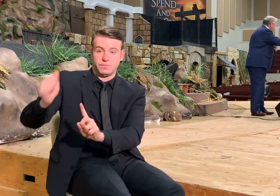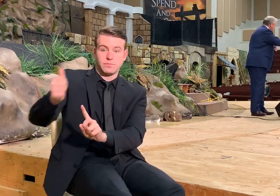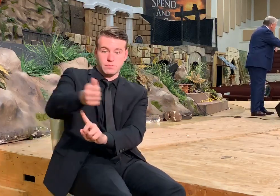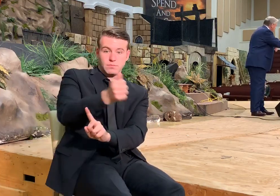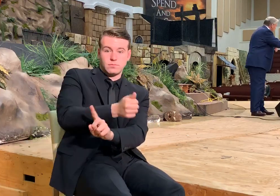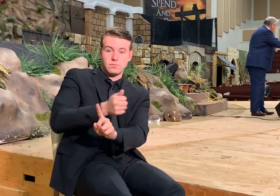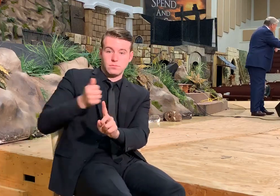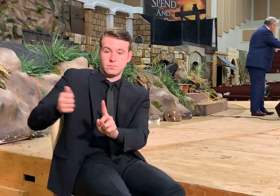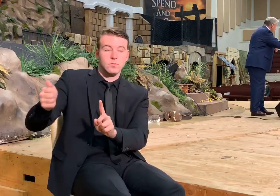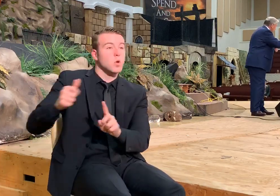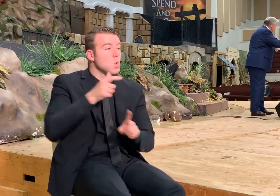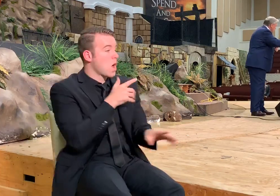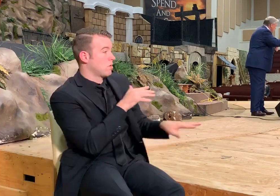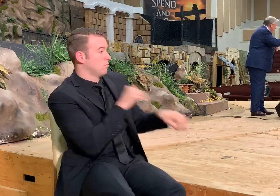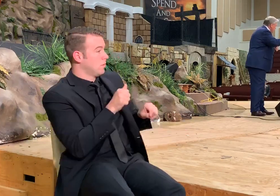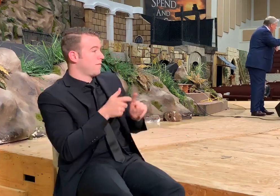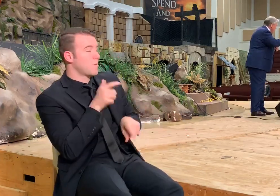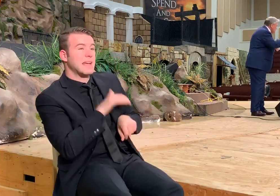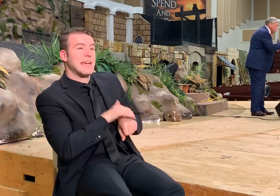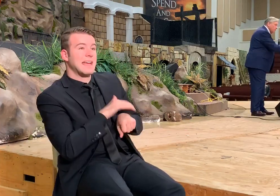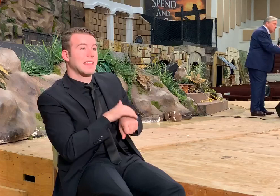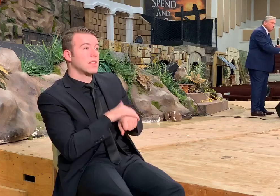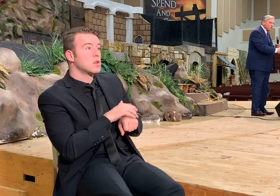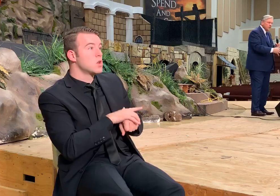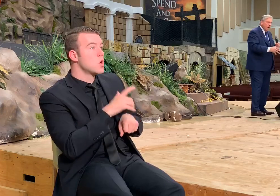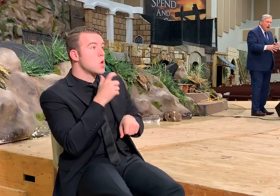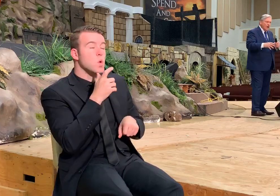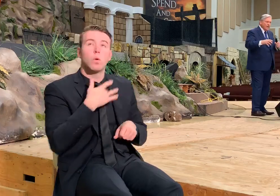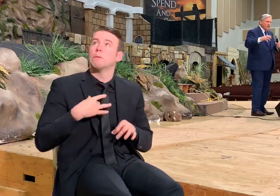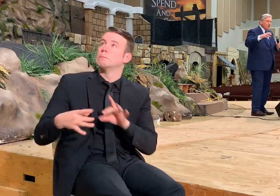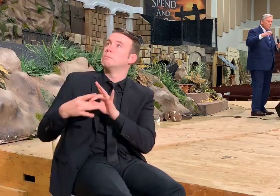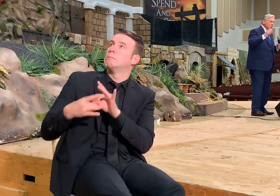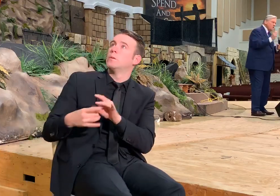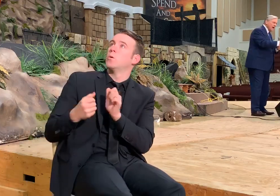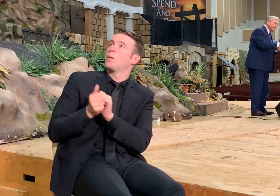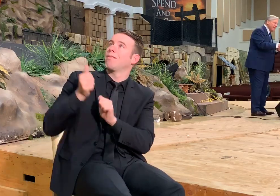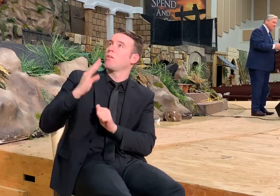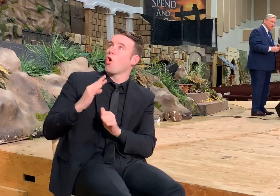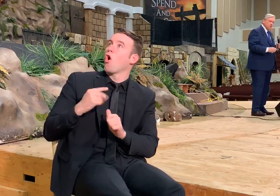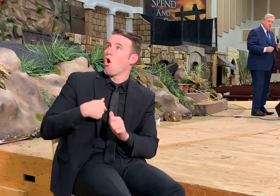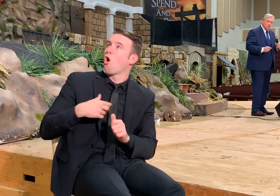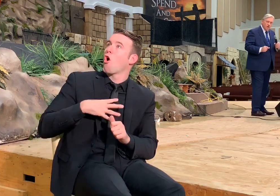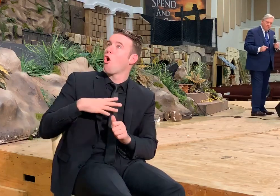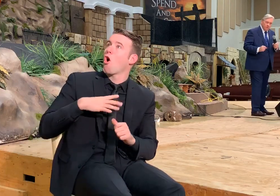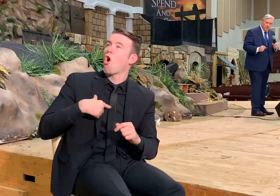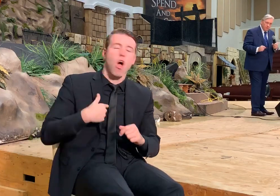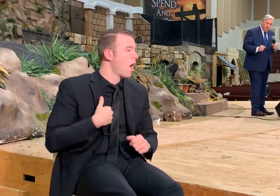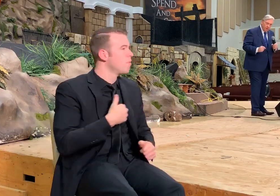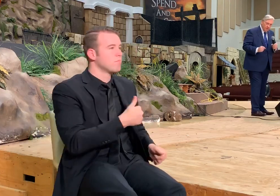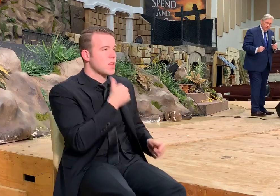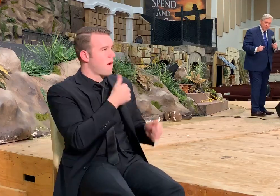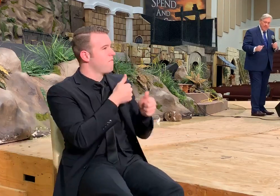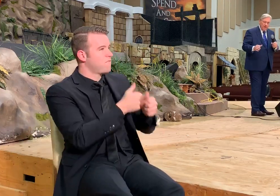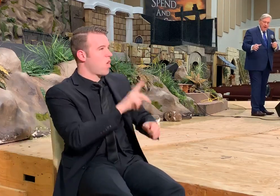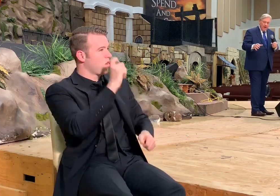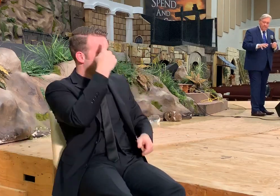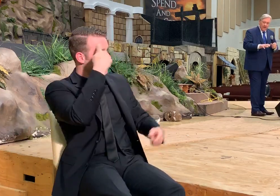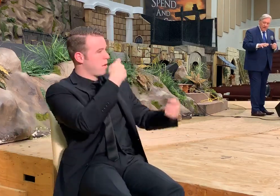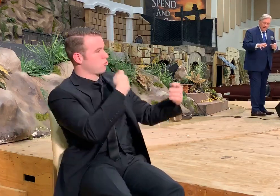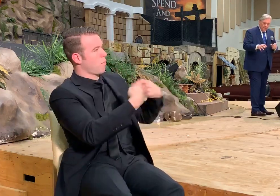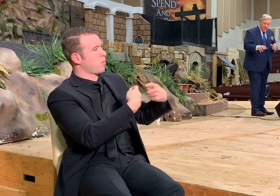were dissenters from the Church of England that had had an experience with God and would not came in to governmental repression.